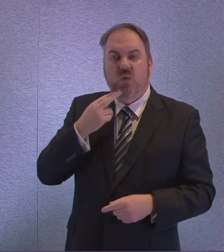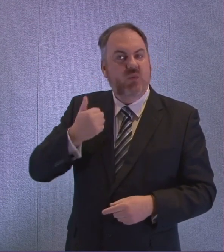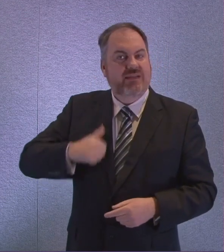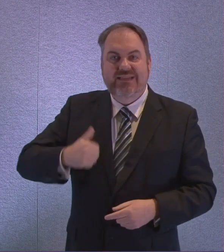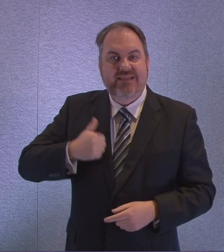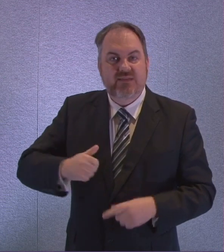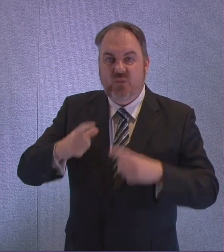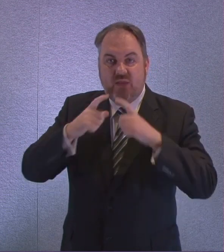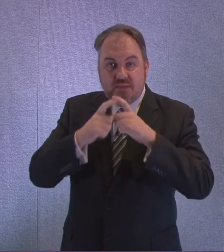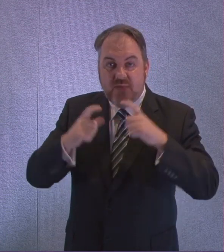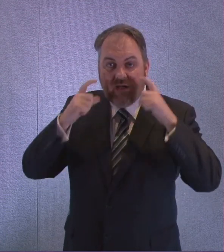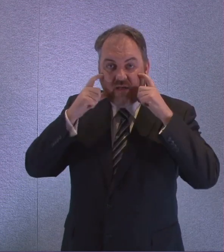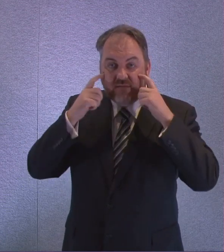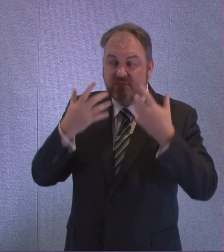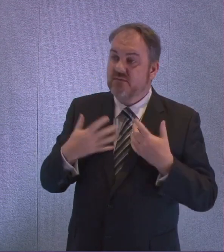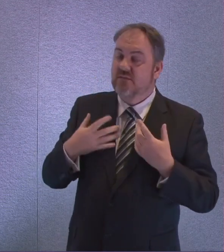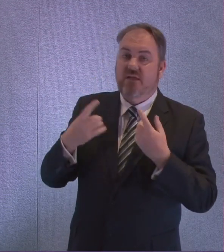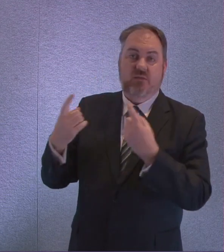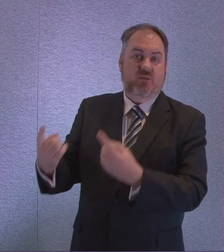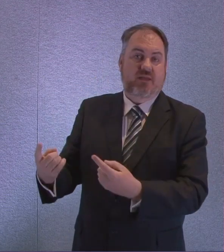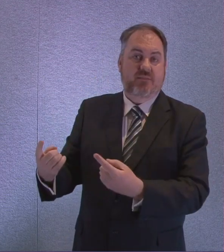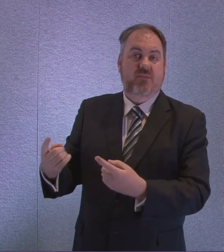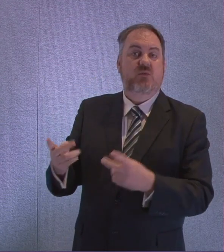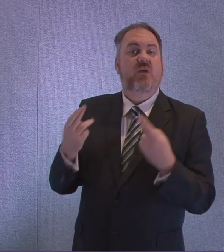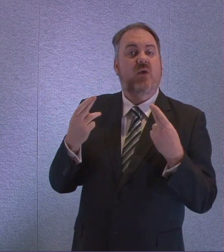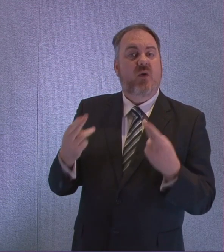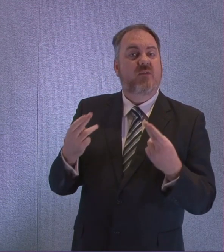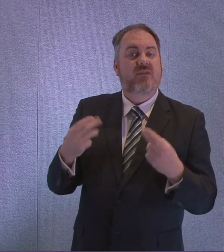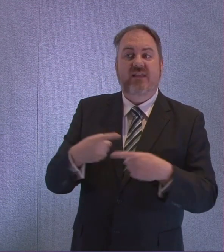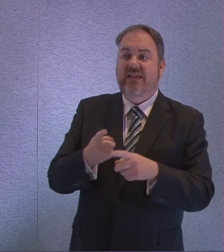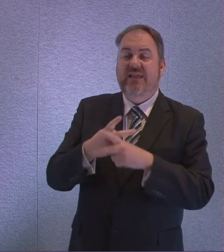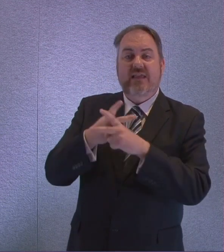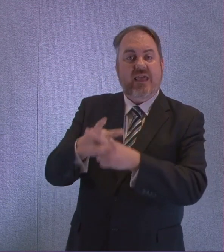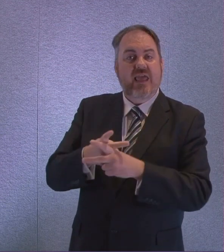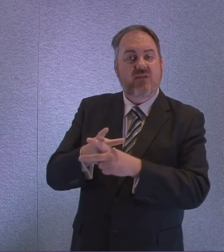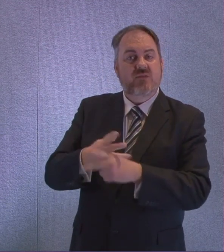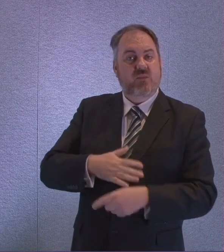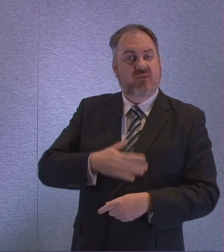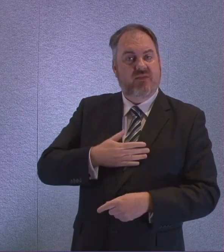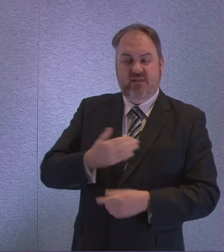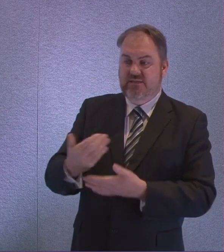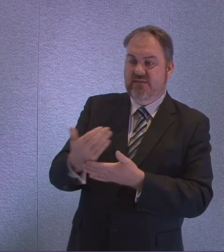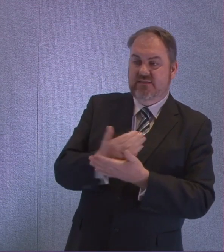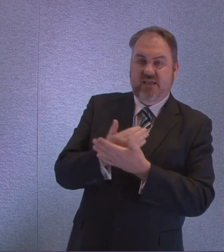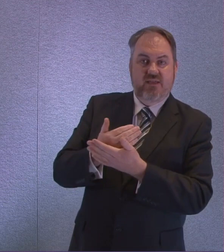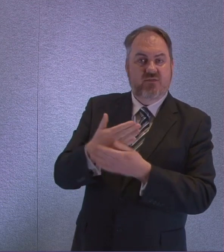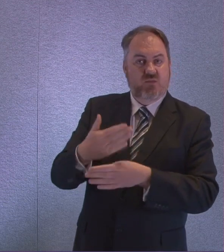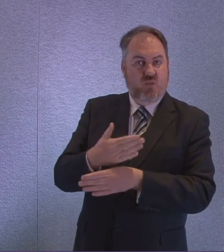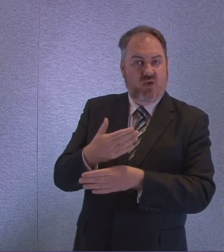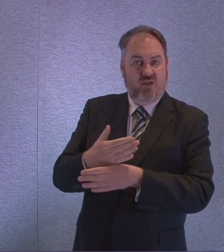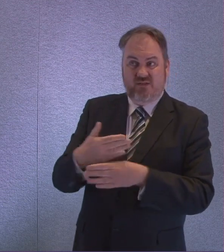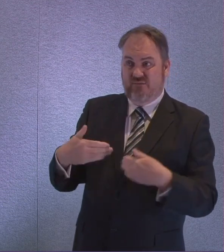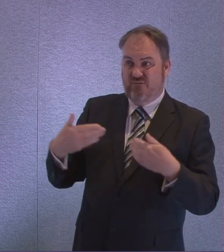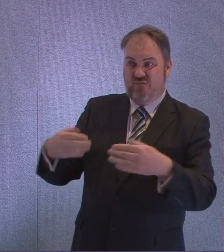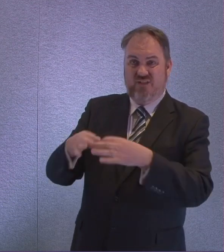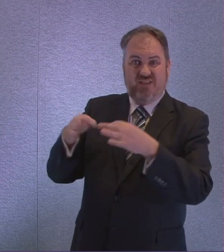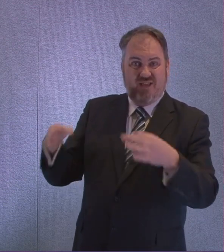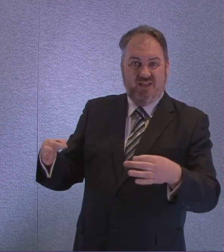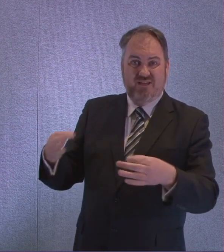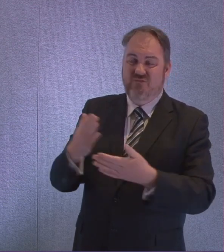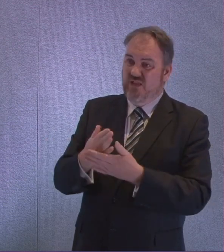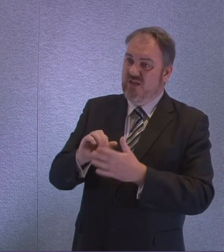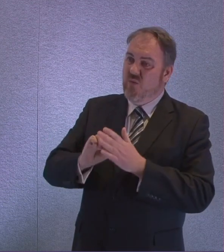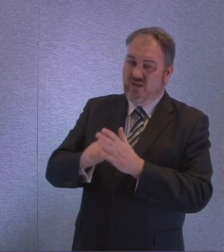statement, and I hope builds confidence with care workers who are in the front line doing incredibly